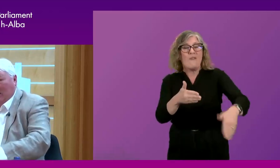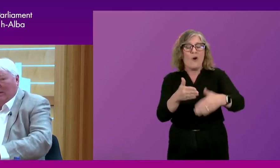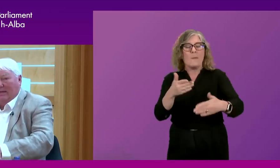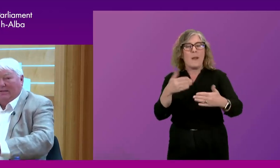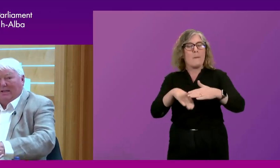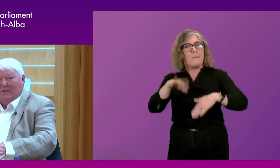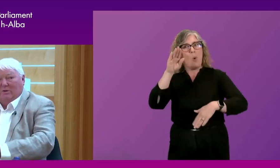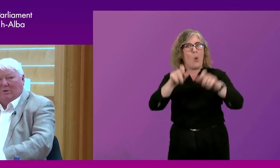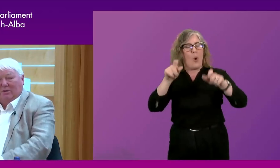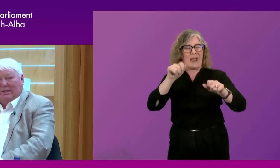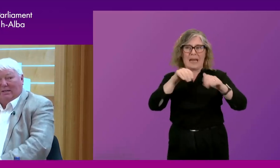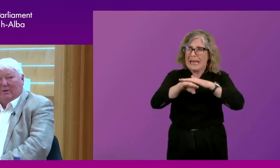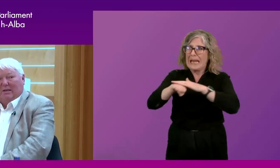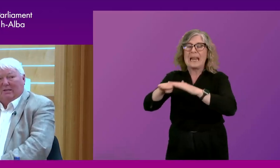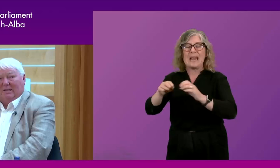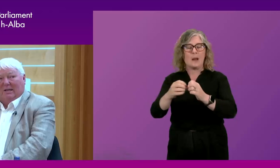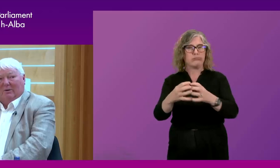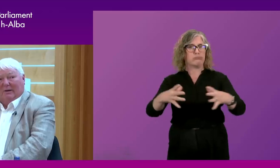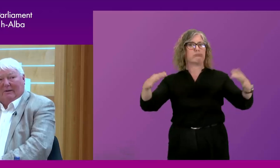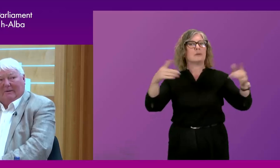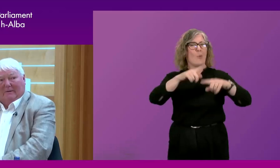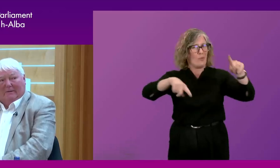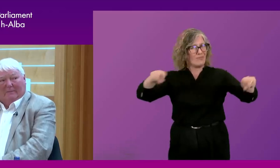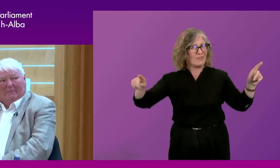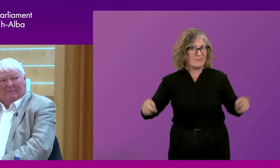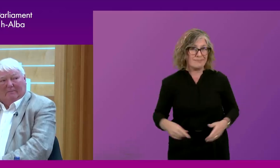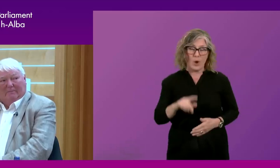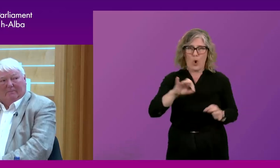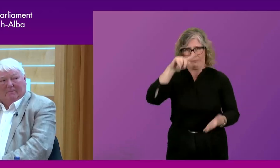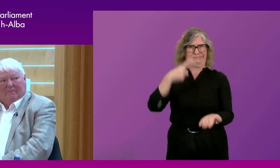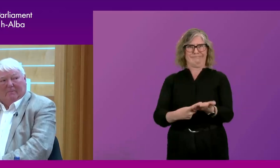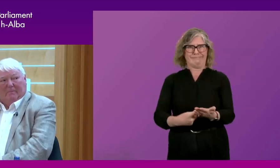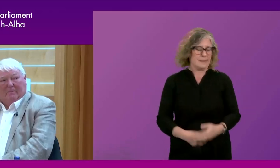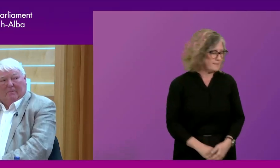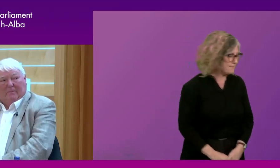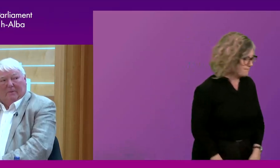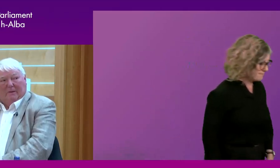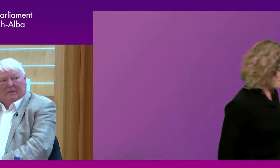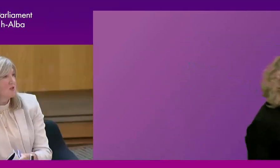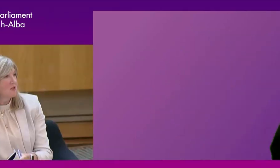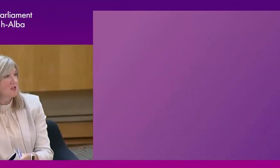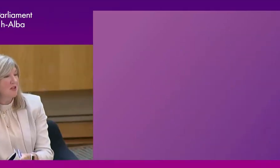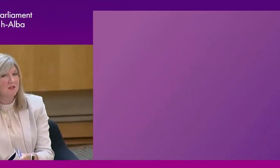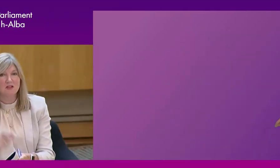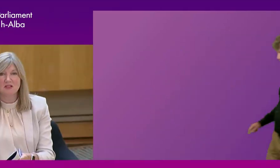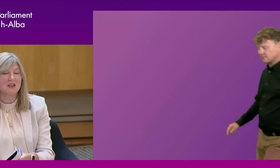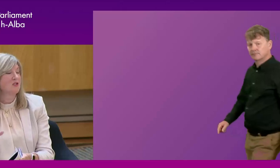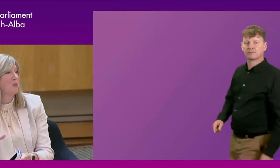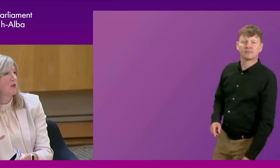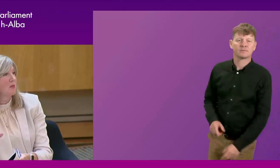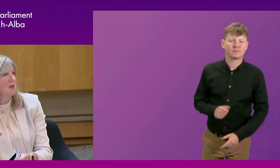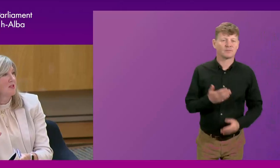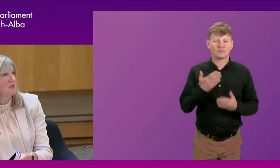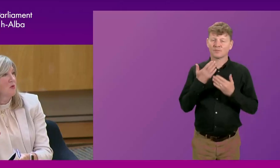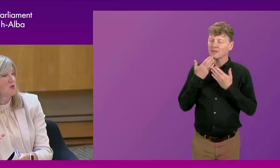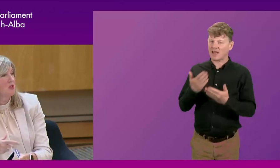set it down in, in statute or, or set it down in, in standing order. Well, thanks very much. I think I will just chip in here to say this session